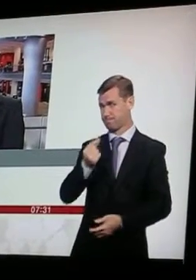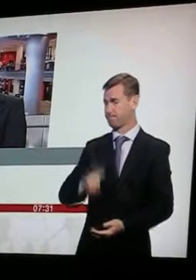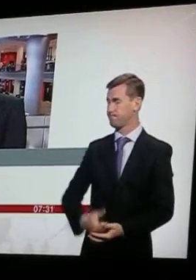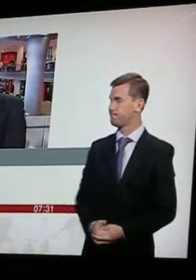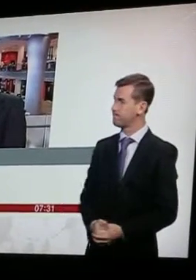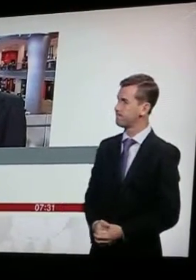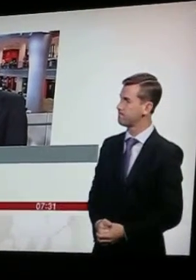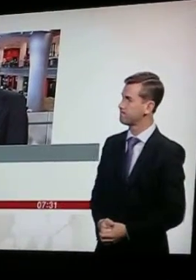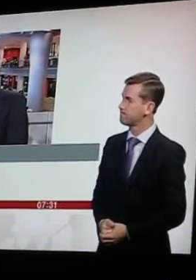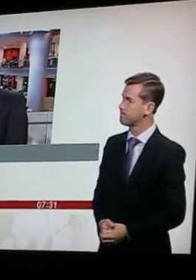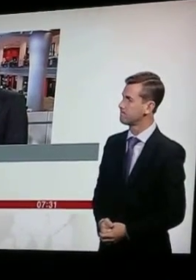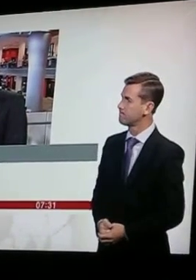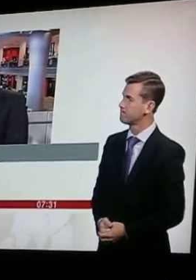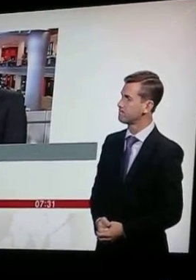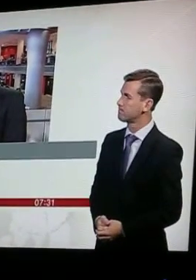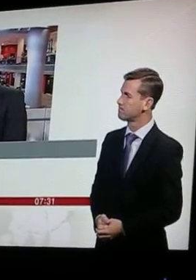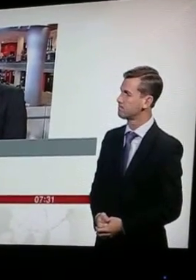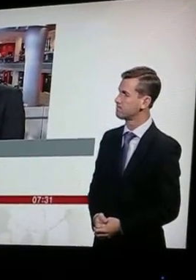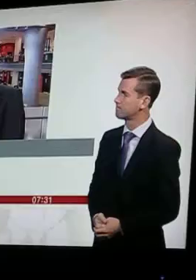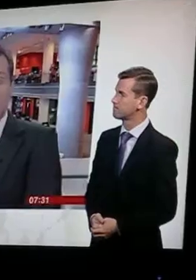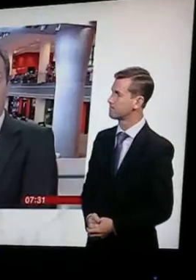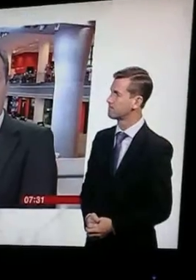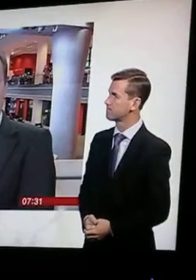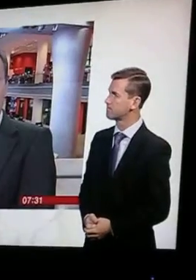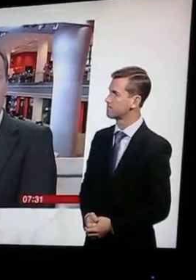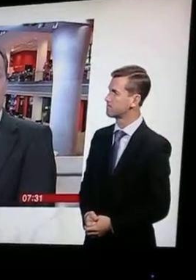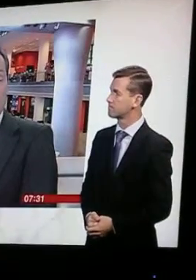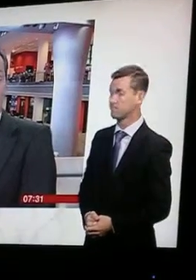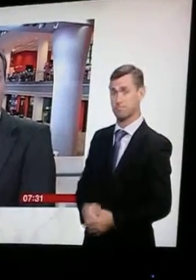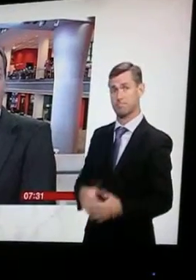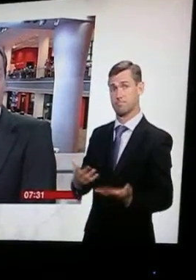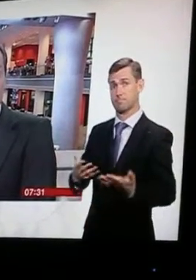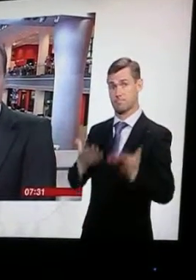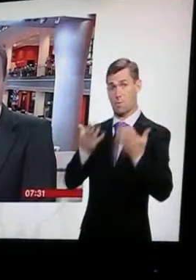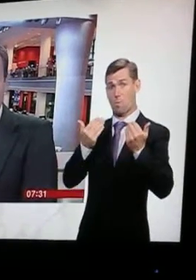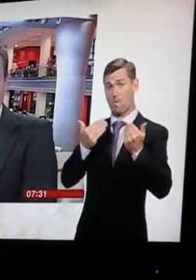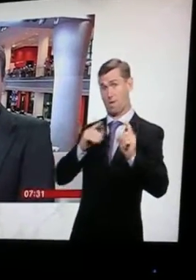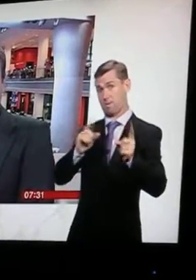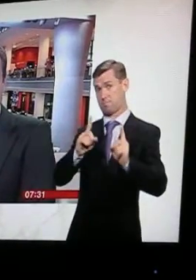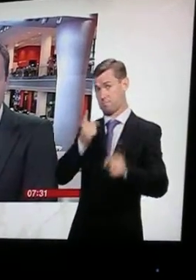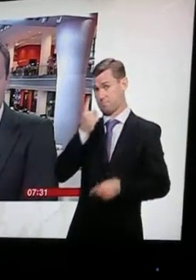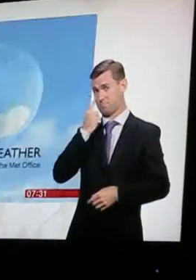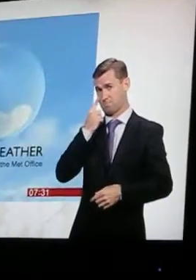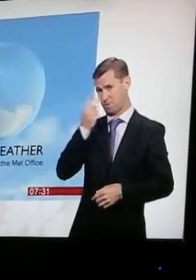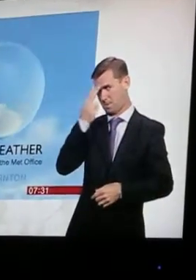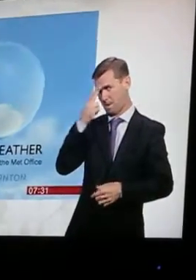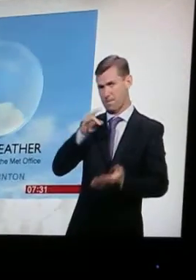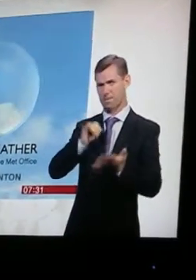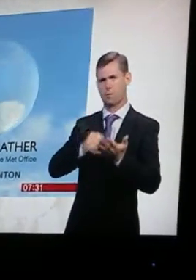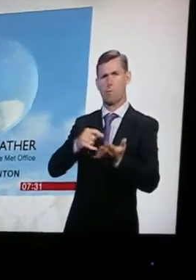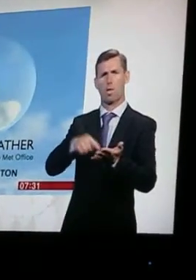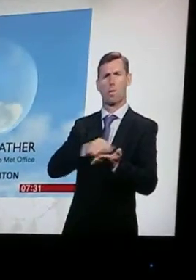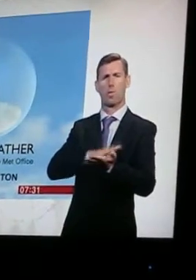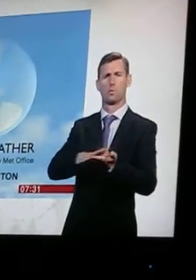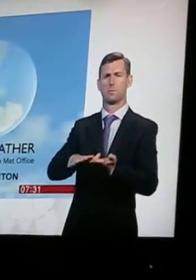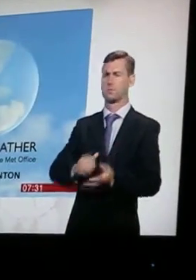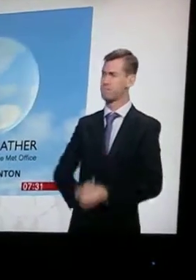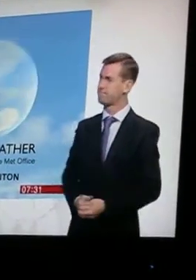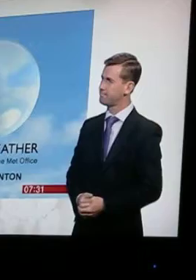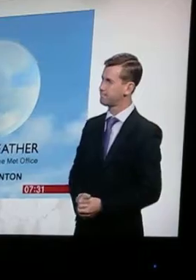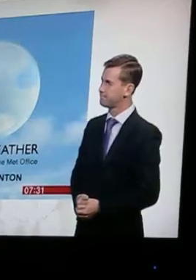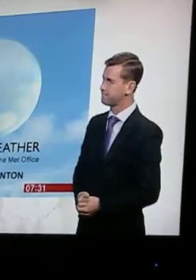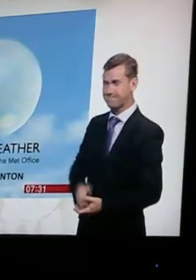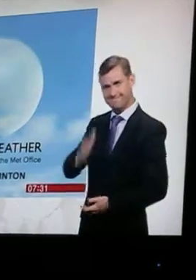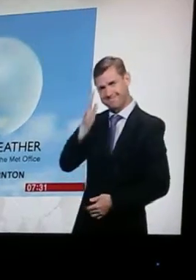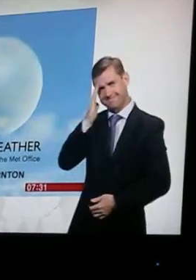station, BBC London, 94.9. Well, let's have a look at the weather now with Sarah Thornton. Hello there, very good morning